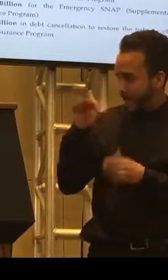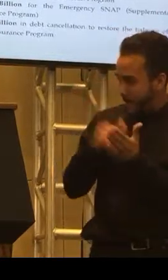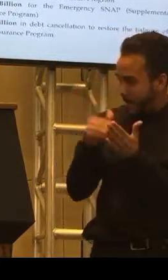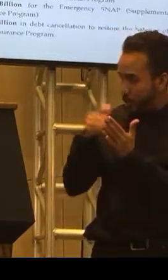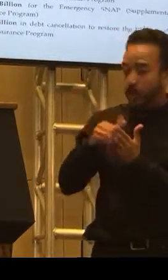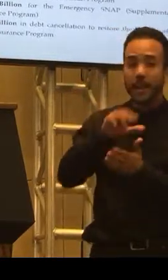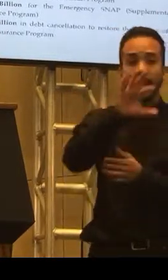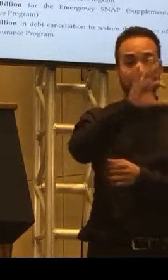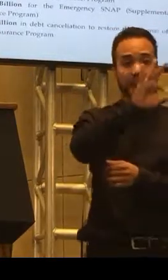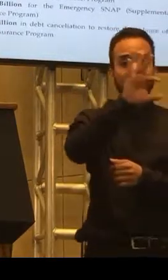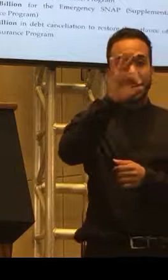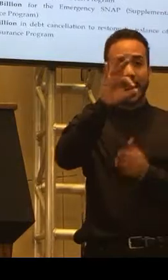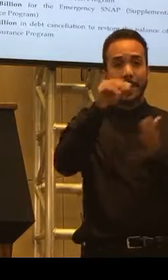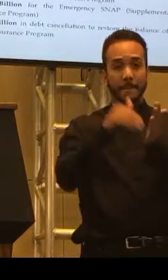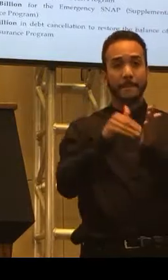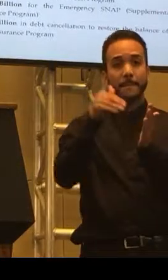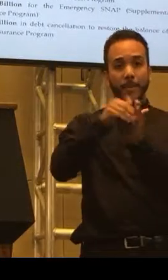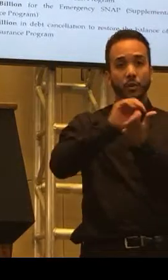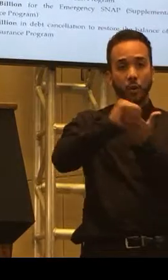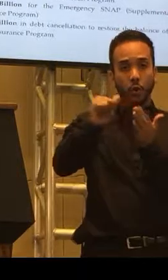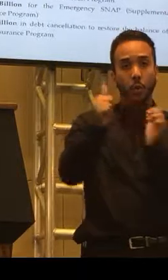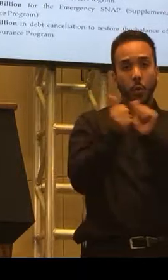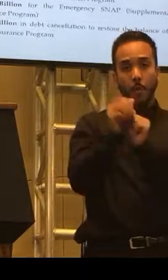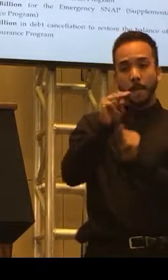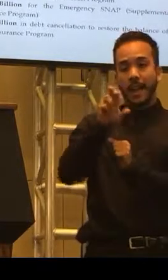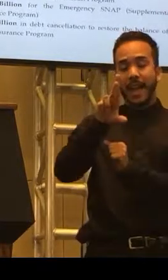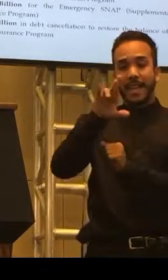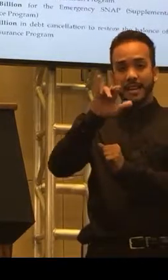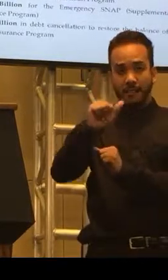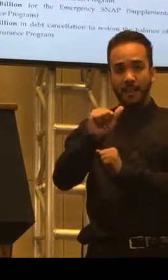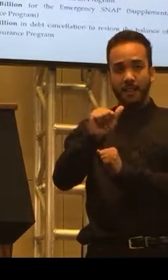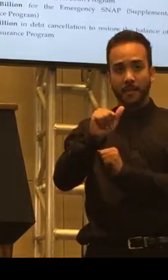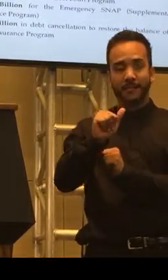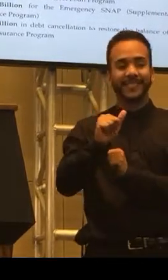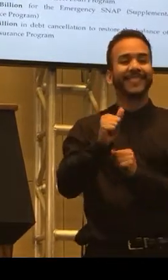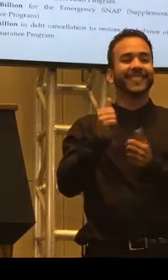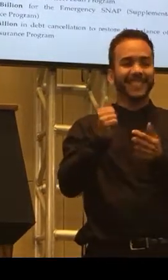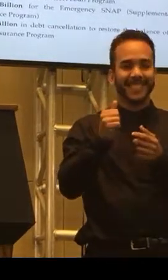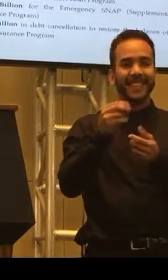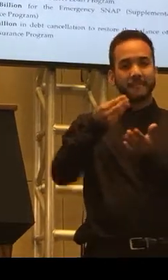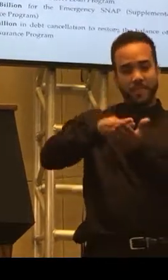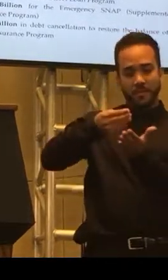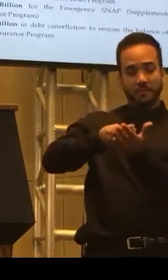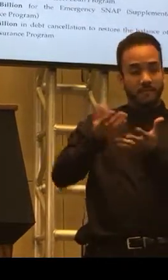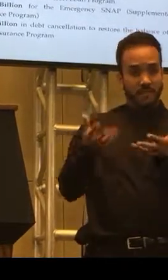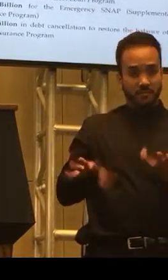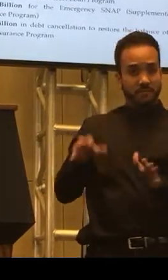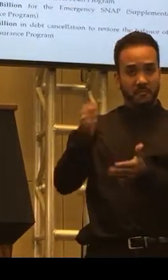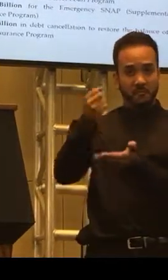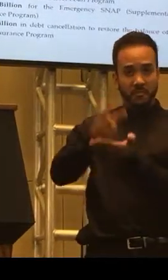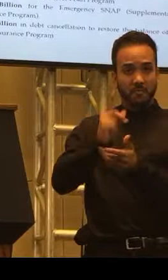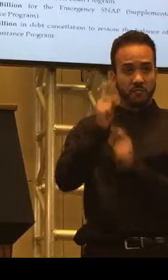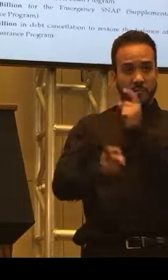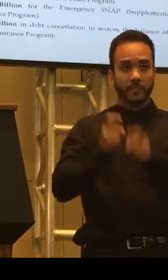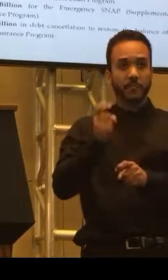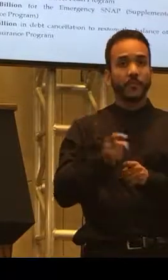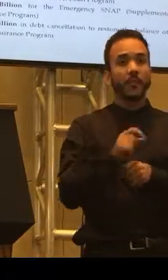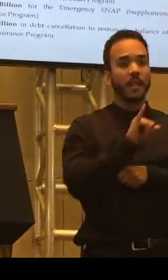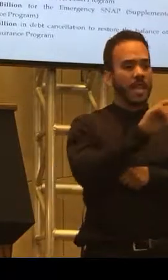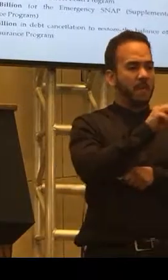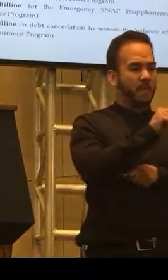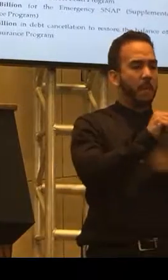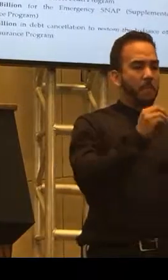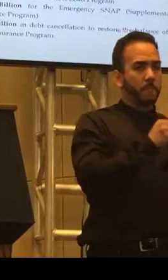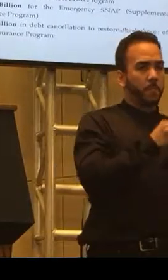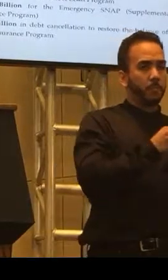99 million. We'll get over 100 tomorrow. With Maria. Yeah, with Maria and actually if we add Irma, I think we're well over 100